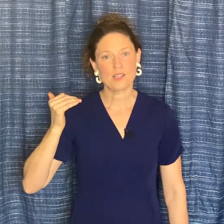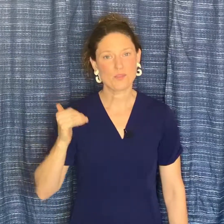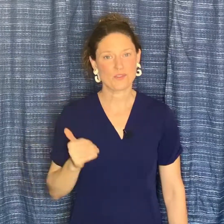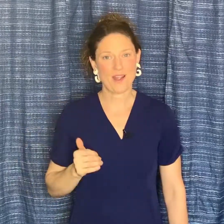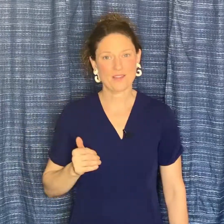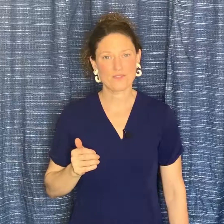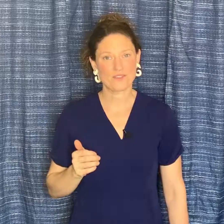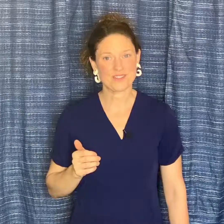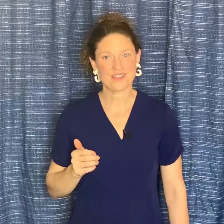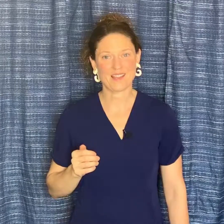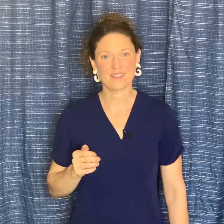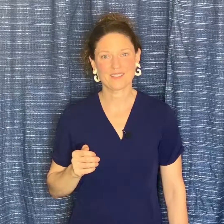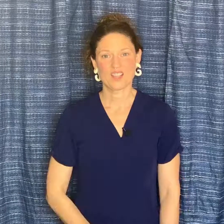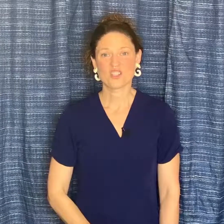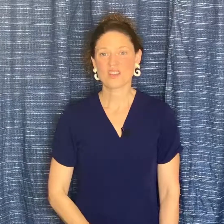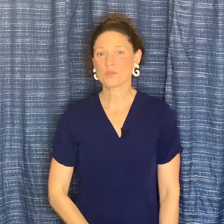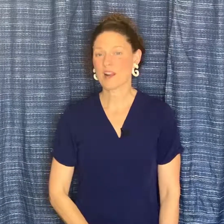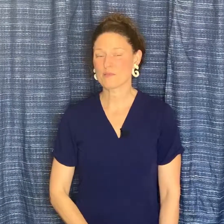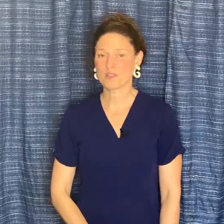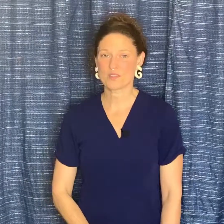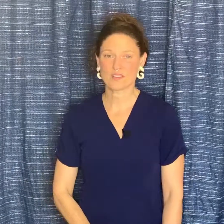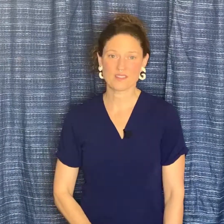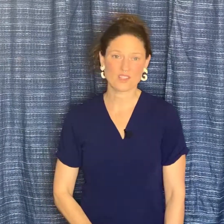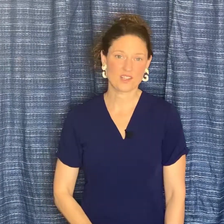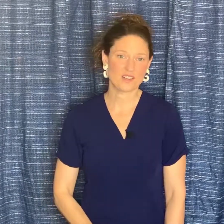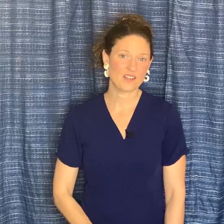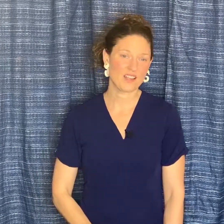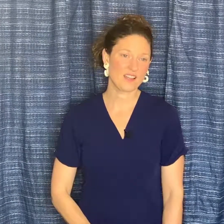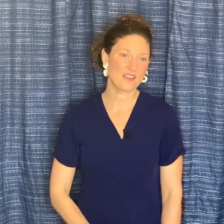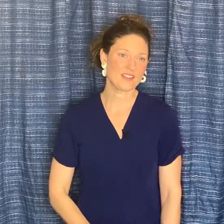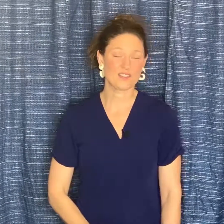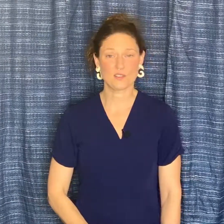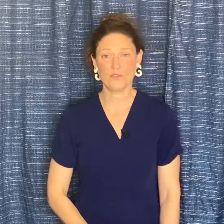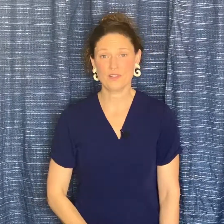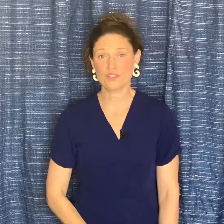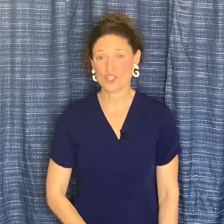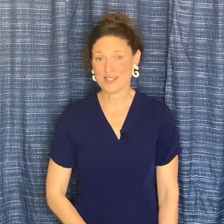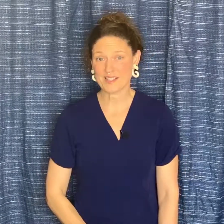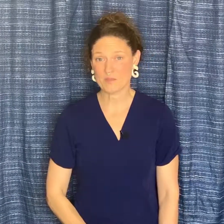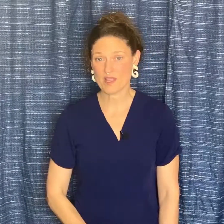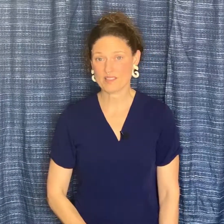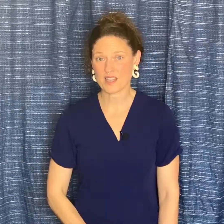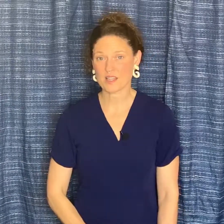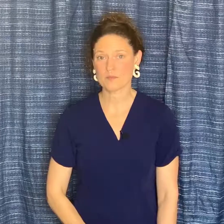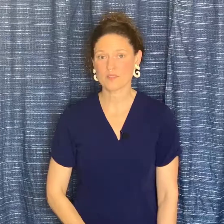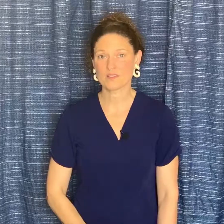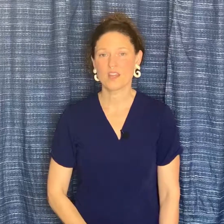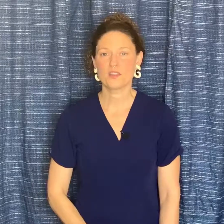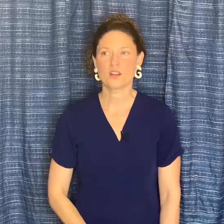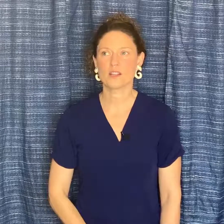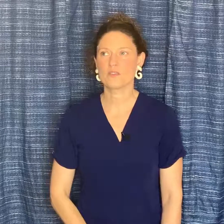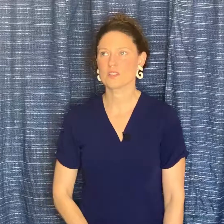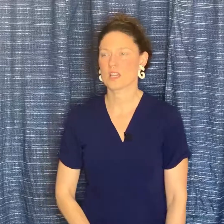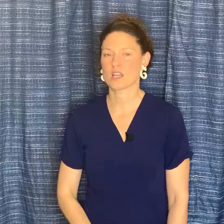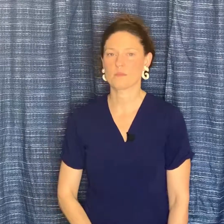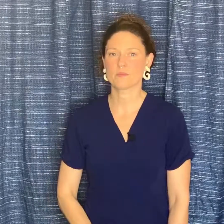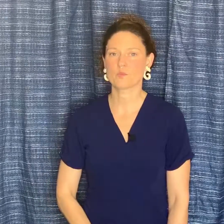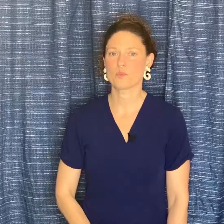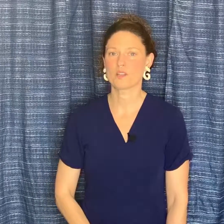keeping track of your success. So that's what I've been doing this year. And it still feels cheesy to me at times. And there are even times when